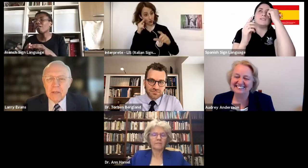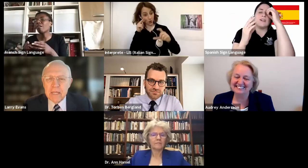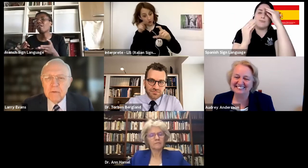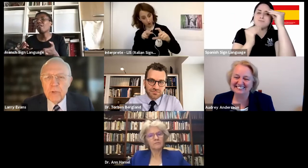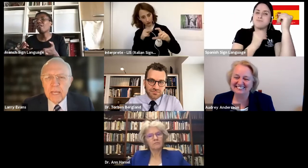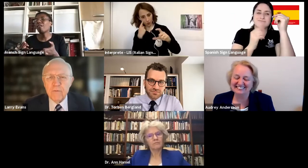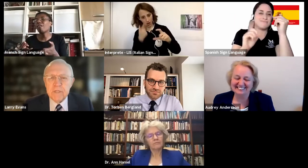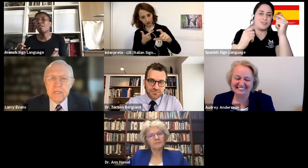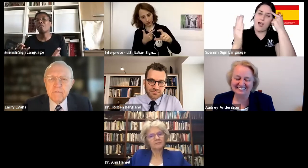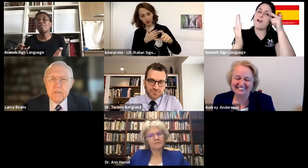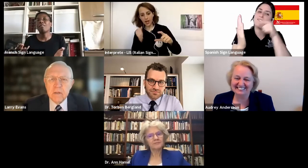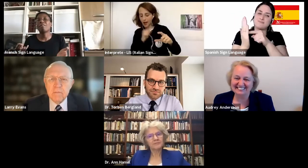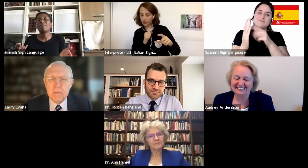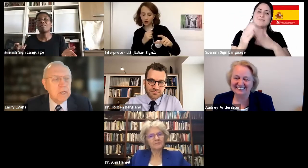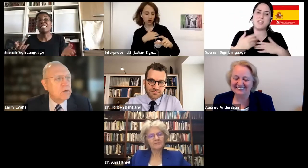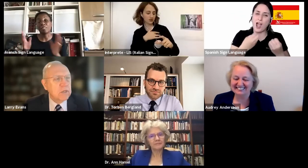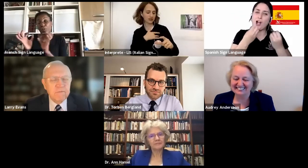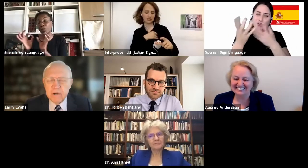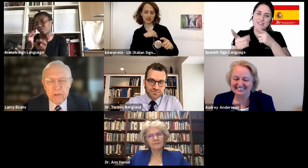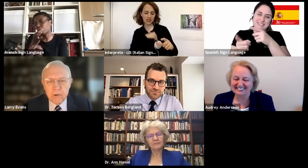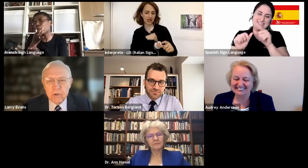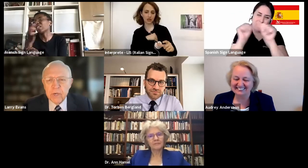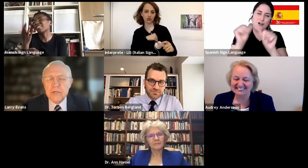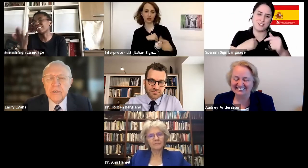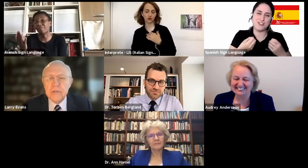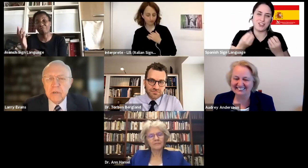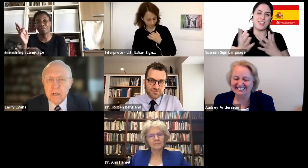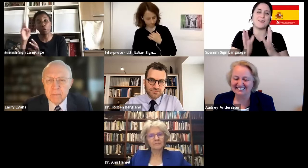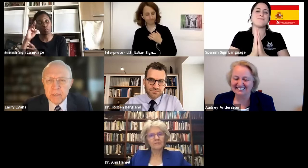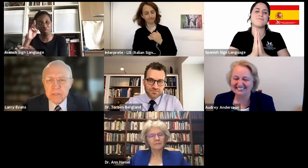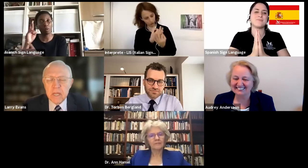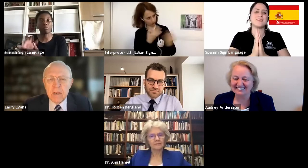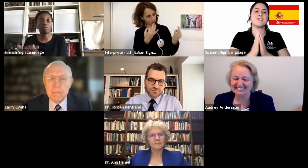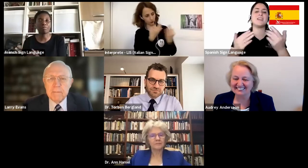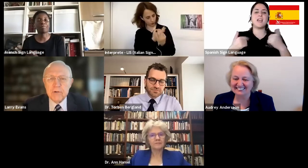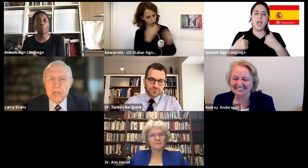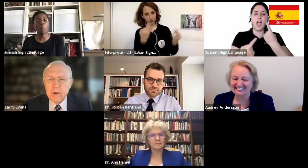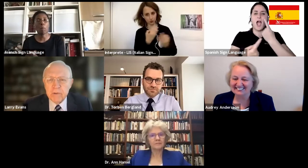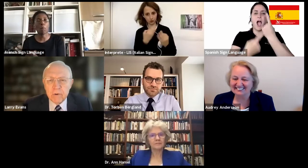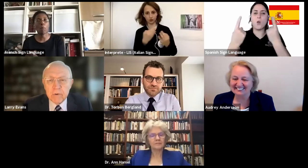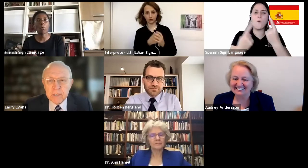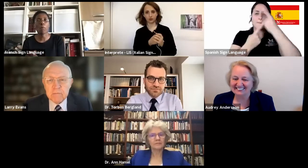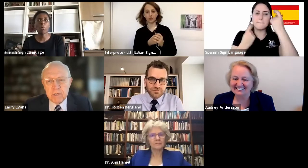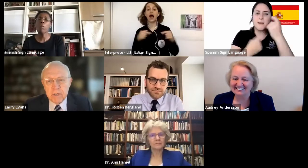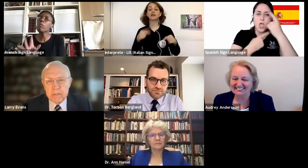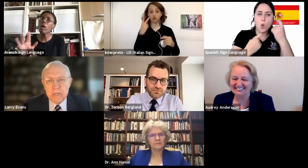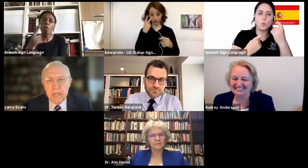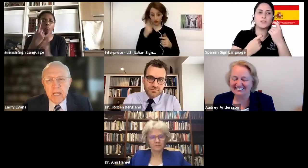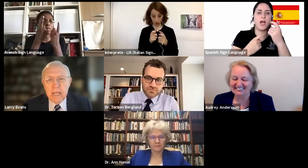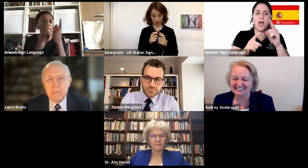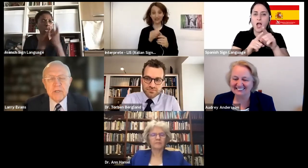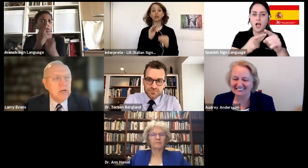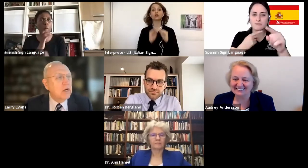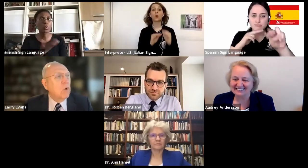Now, and we have received some, some very good questions and comments, people sharing their own experience.